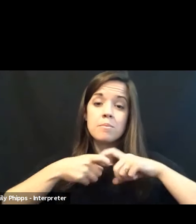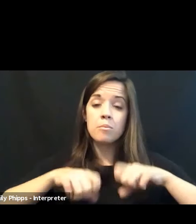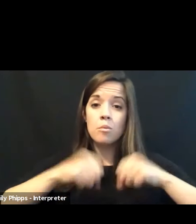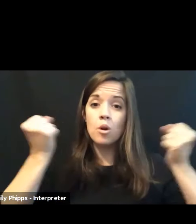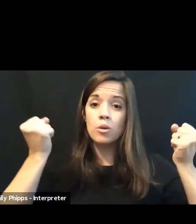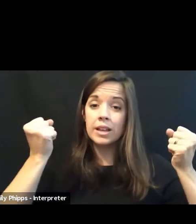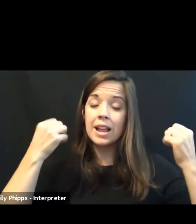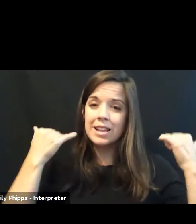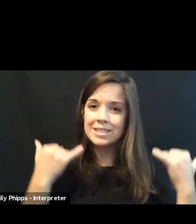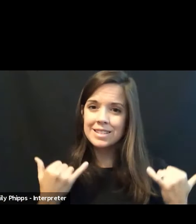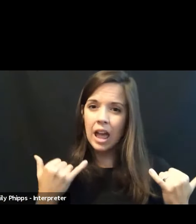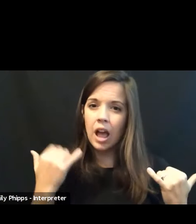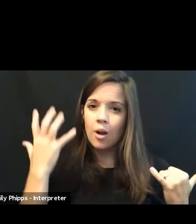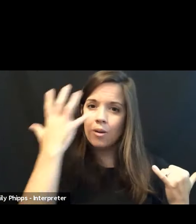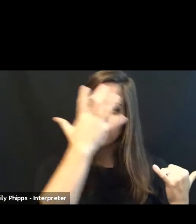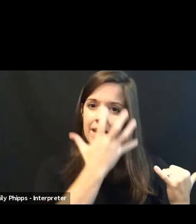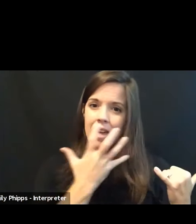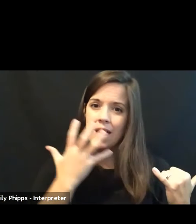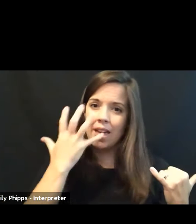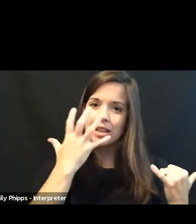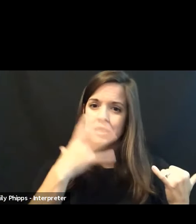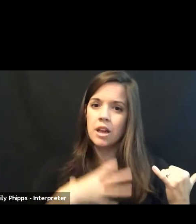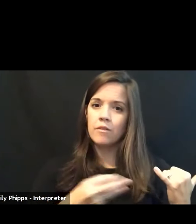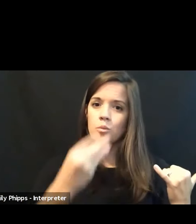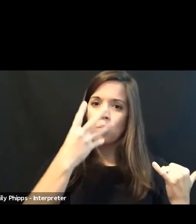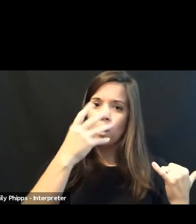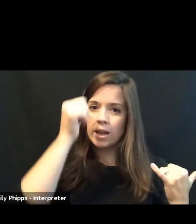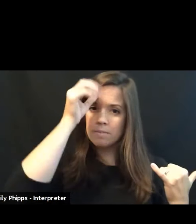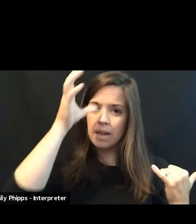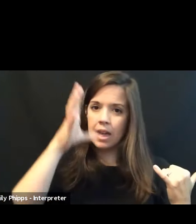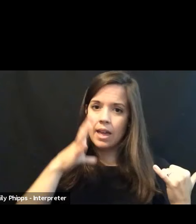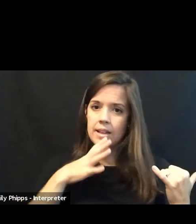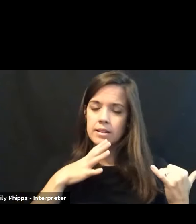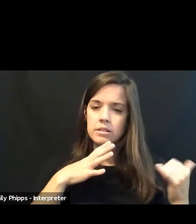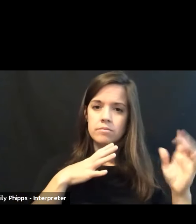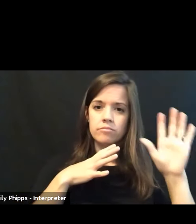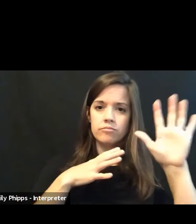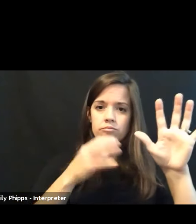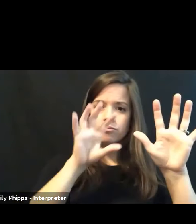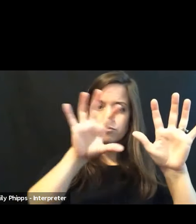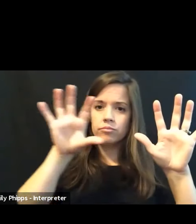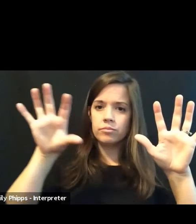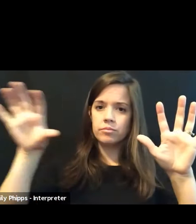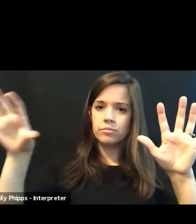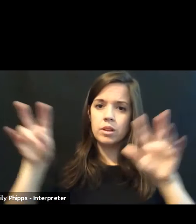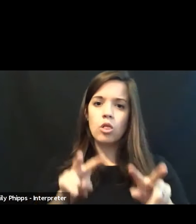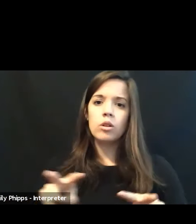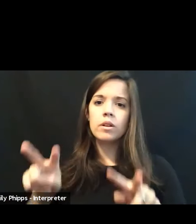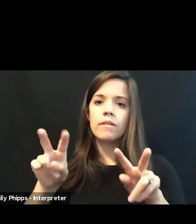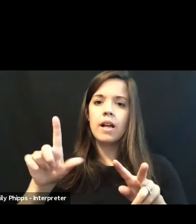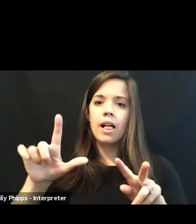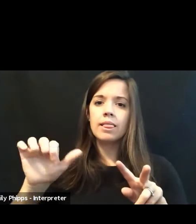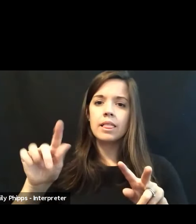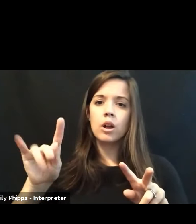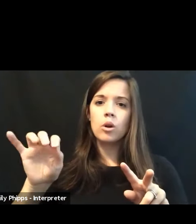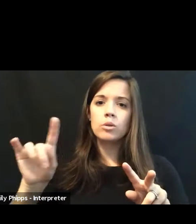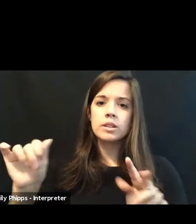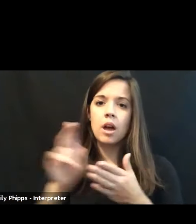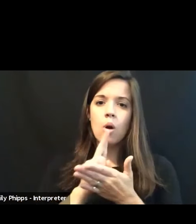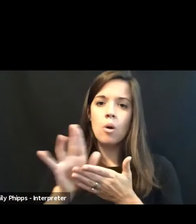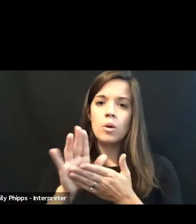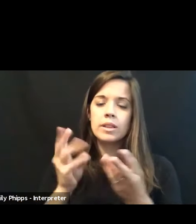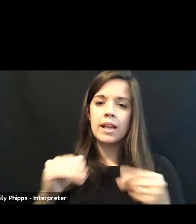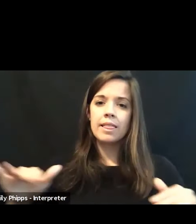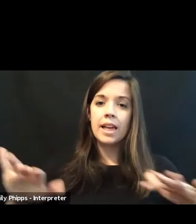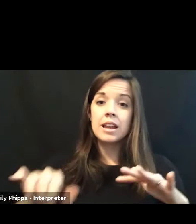heads of white men overlooking Lakota Holy Land and other lands of other indigenous